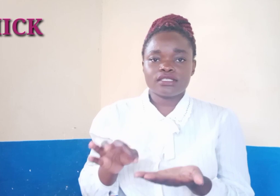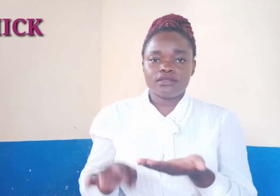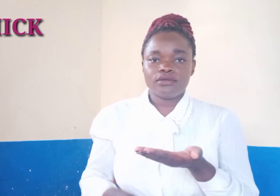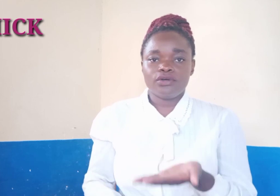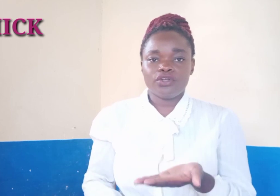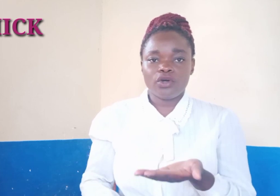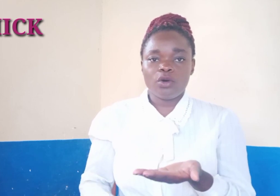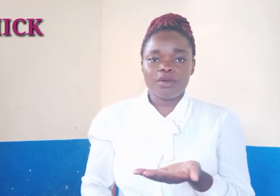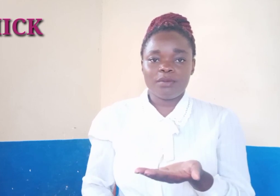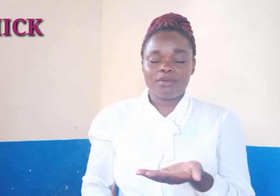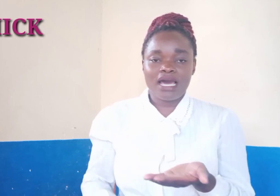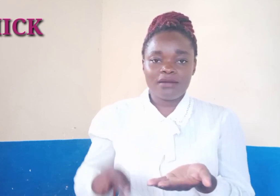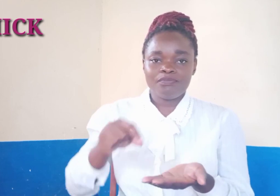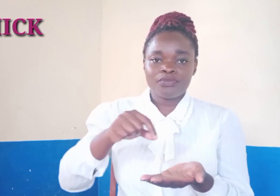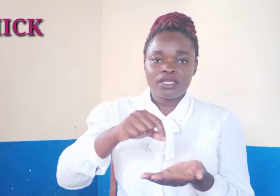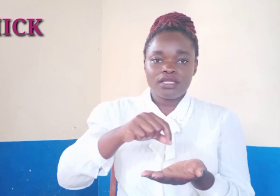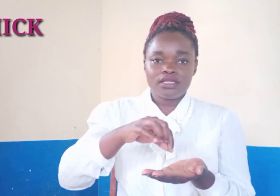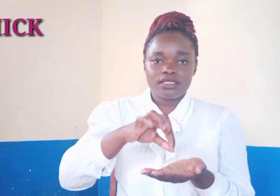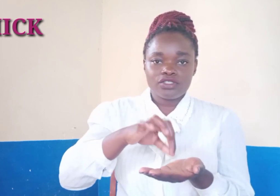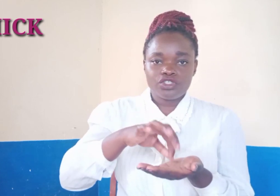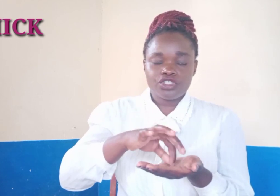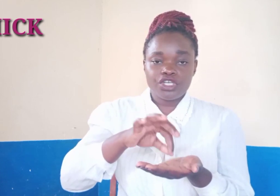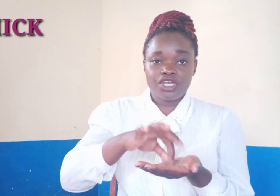on your open palm cheek